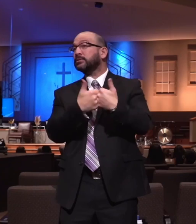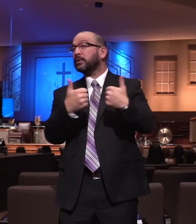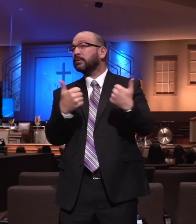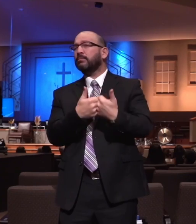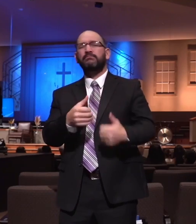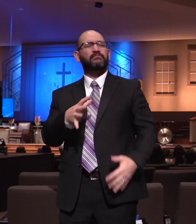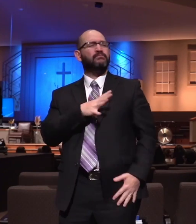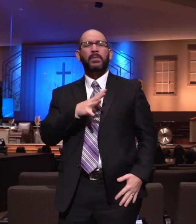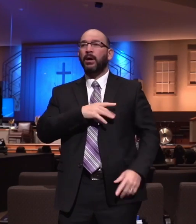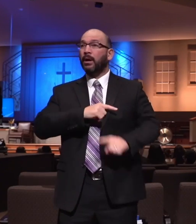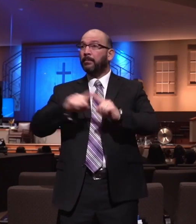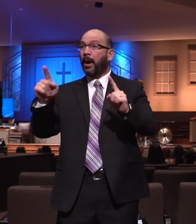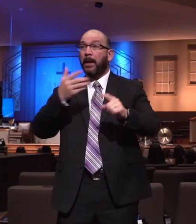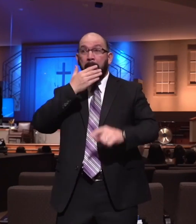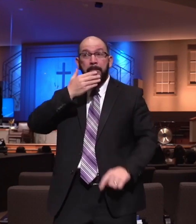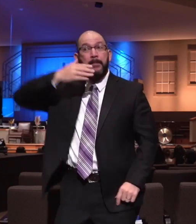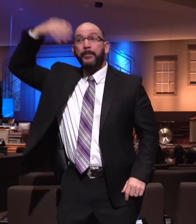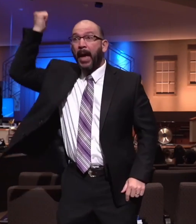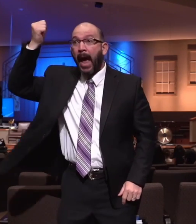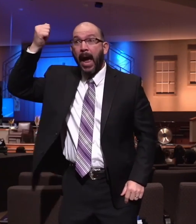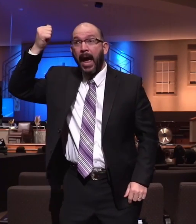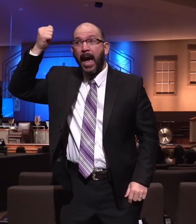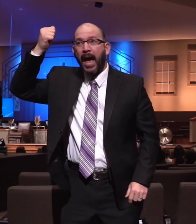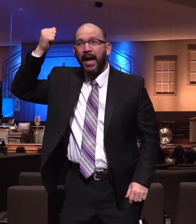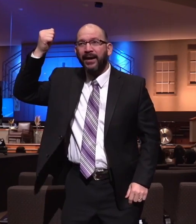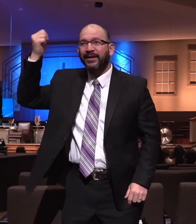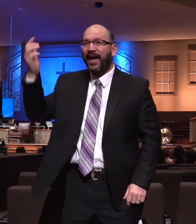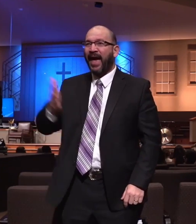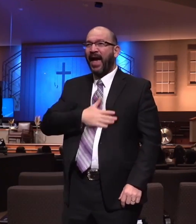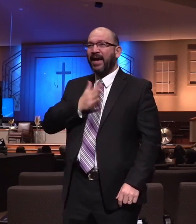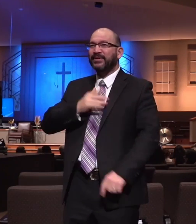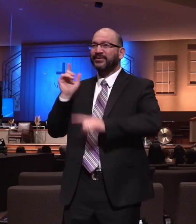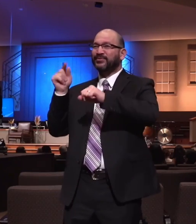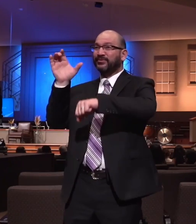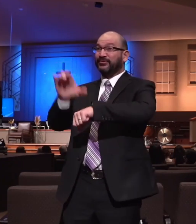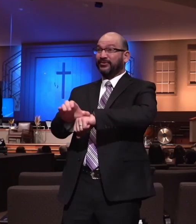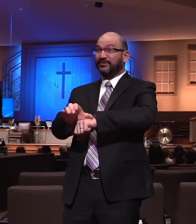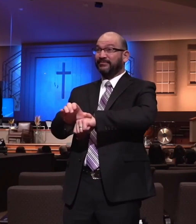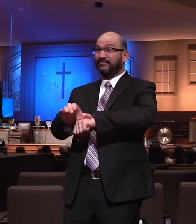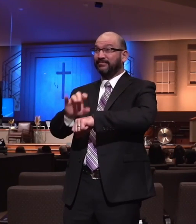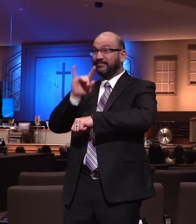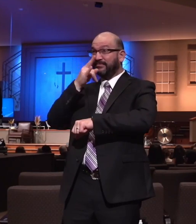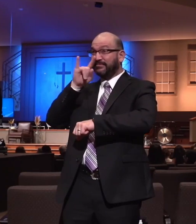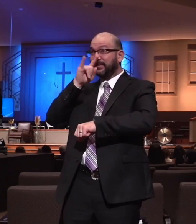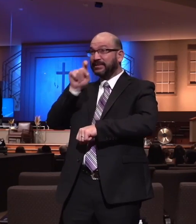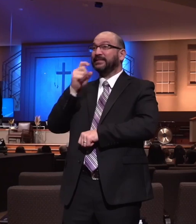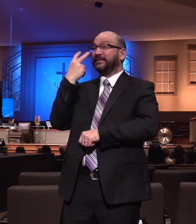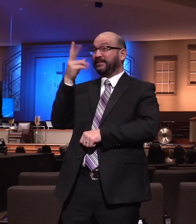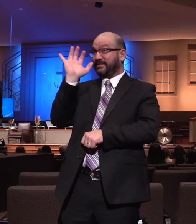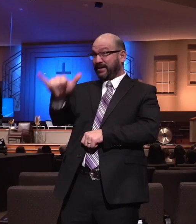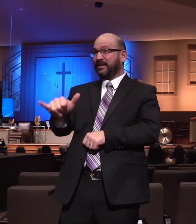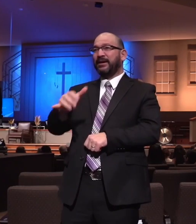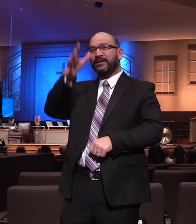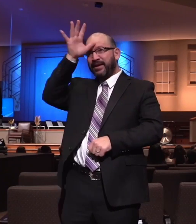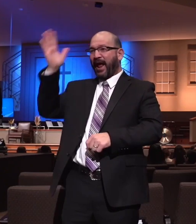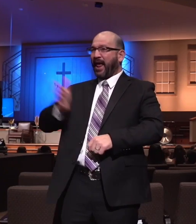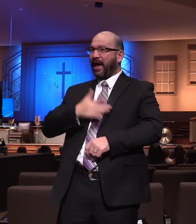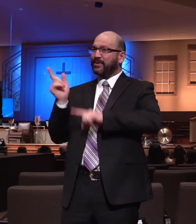things. But let me tell you something, it's always a happy time to go to God's house. And dads, they need to see it